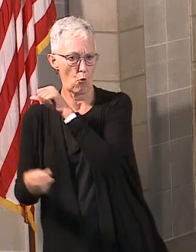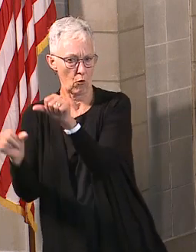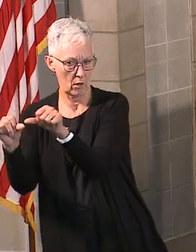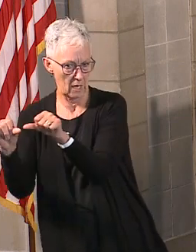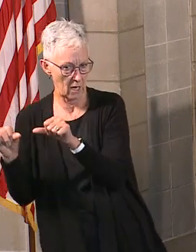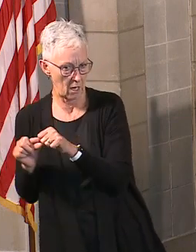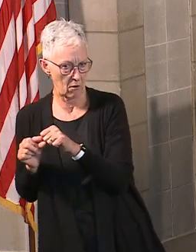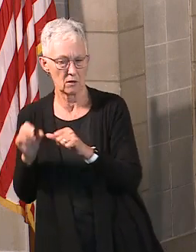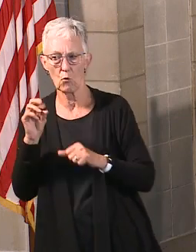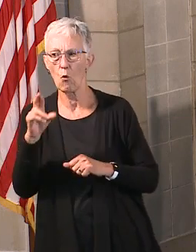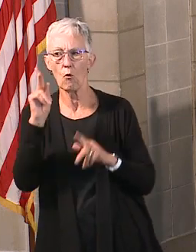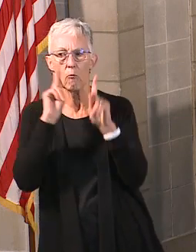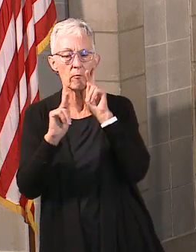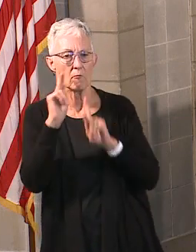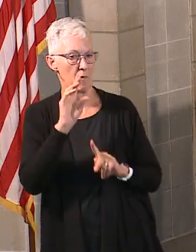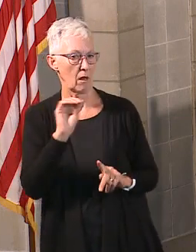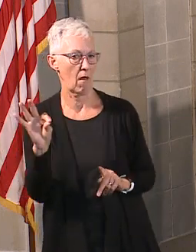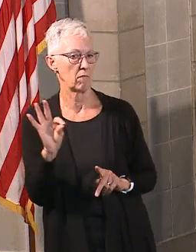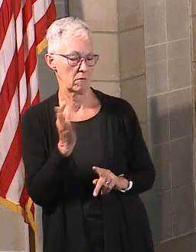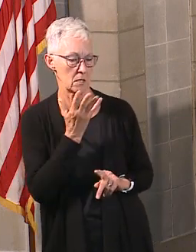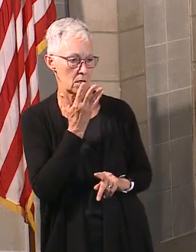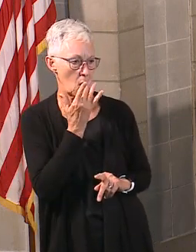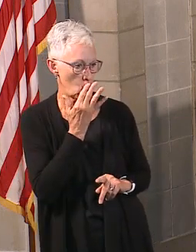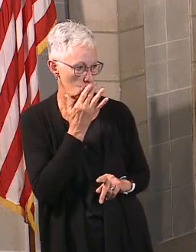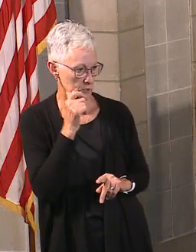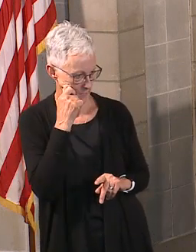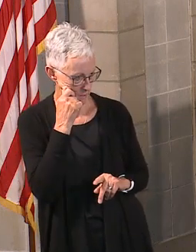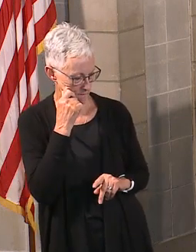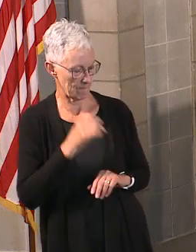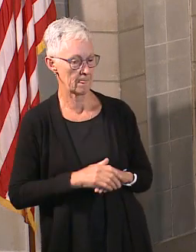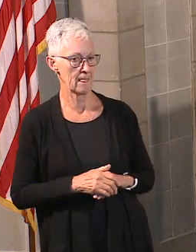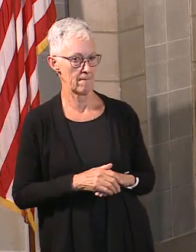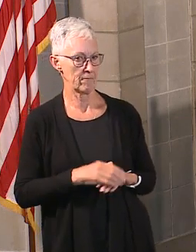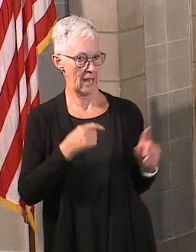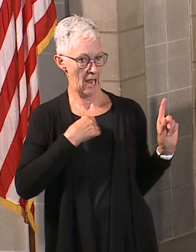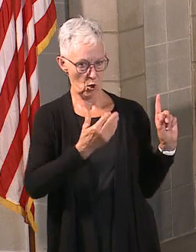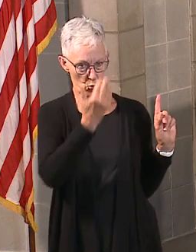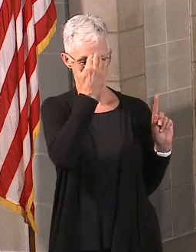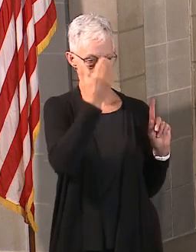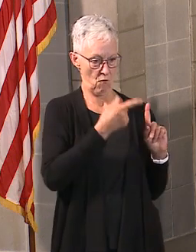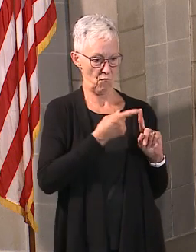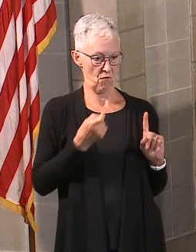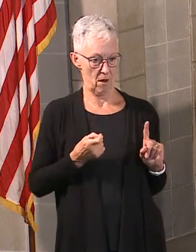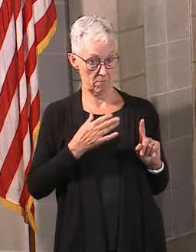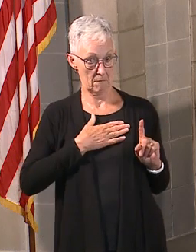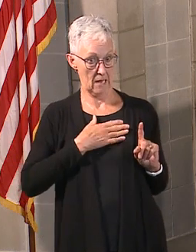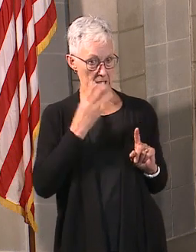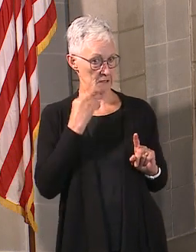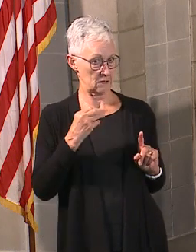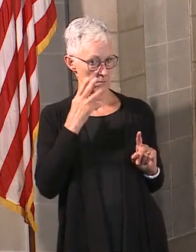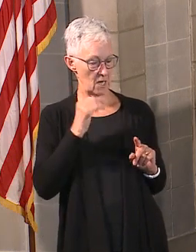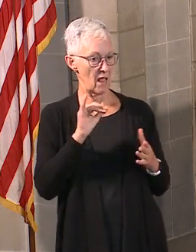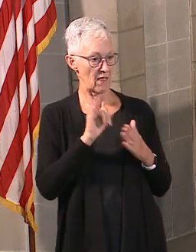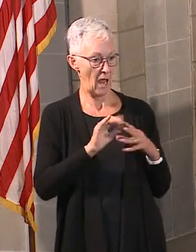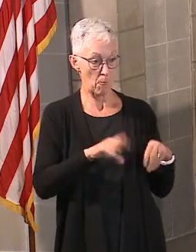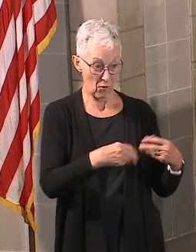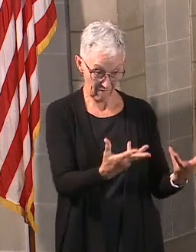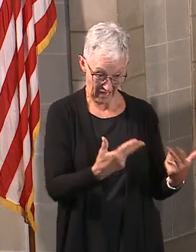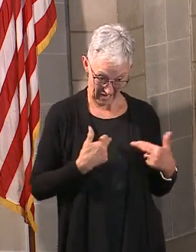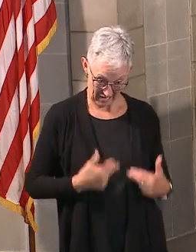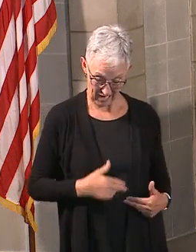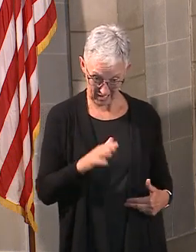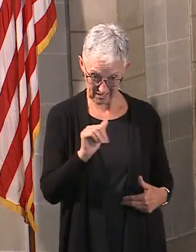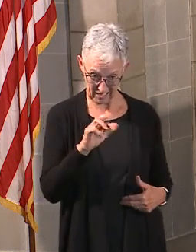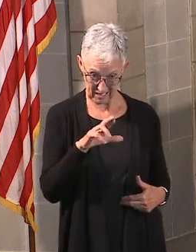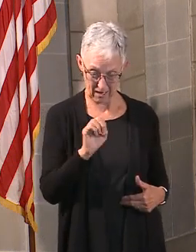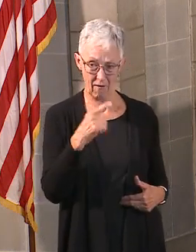know from previous experience, providing good health care in underserved communities is absolutely essential.